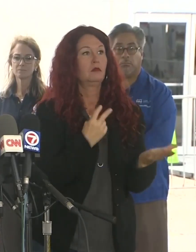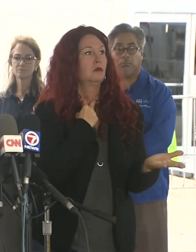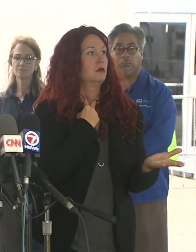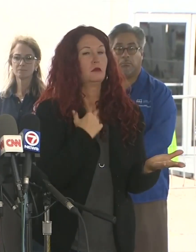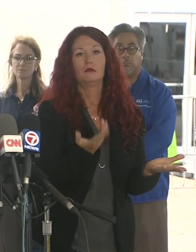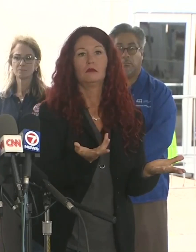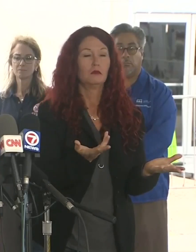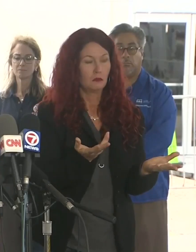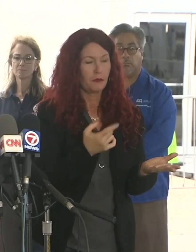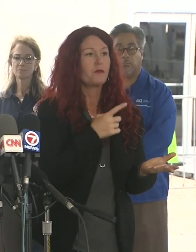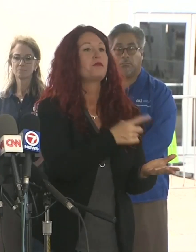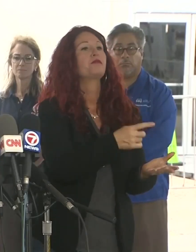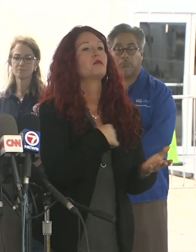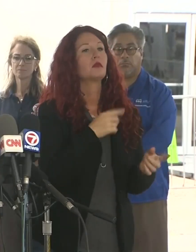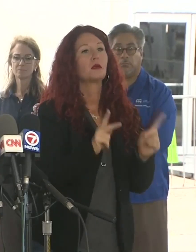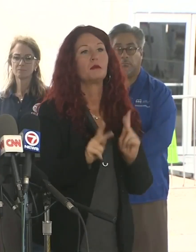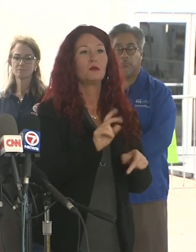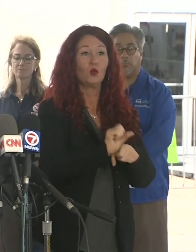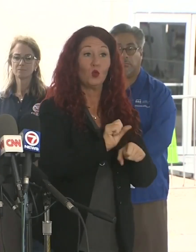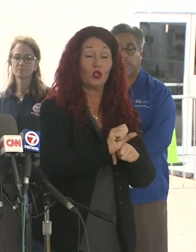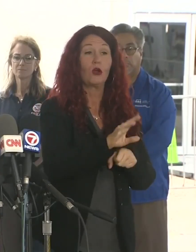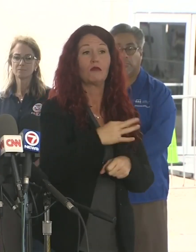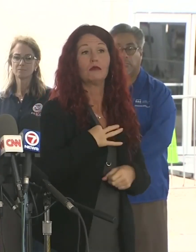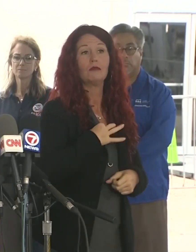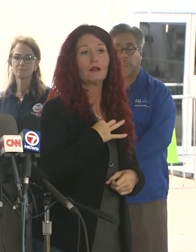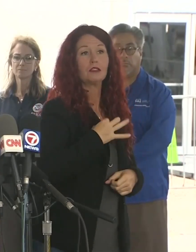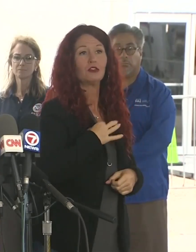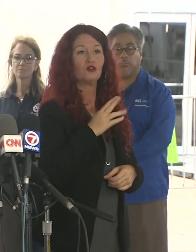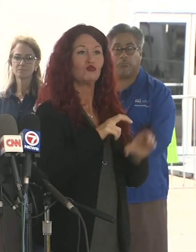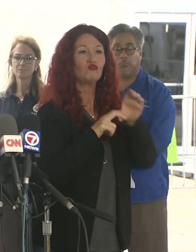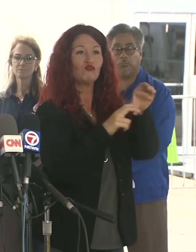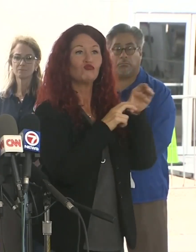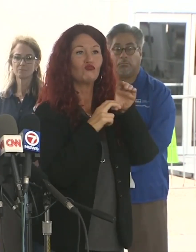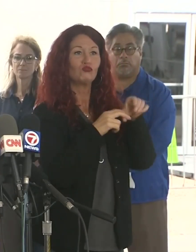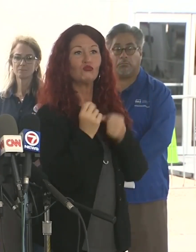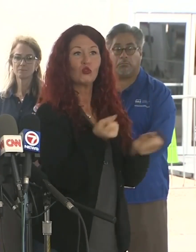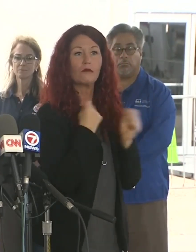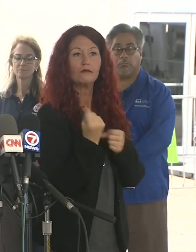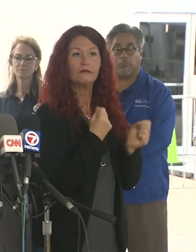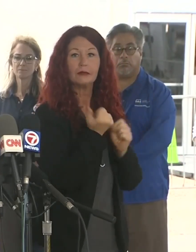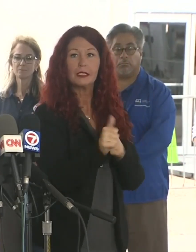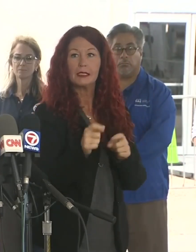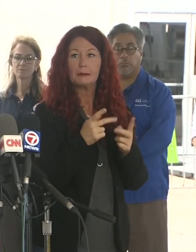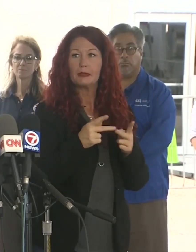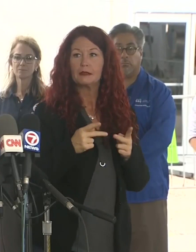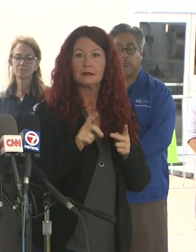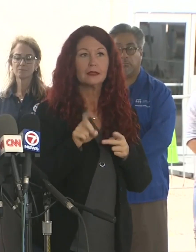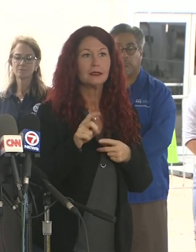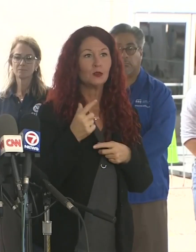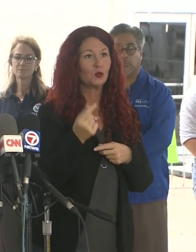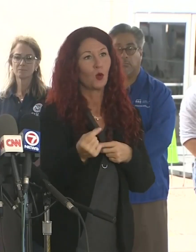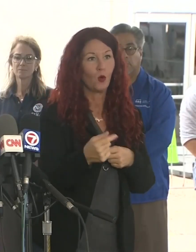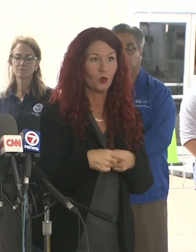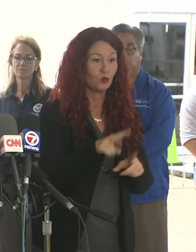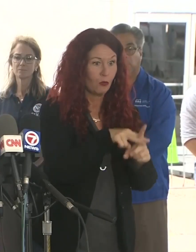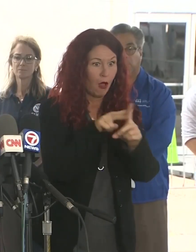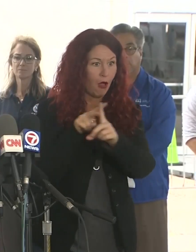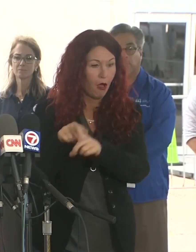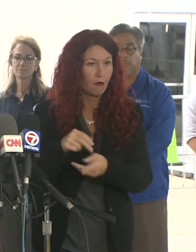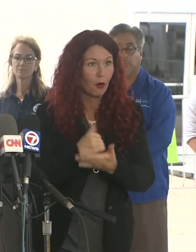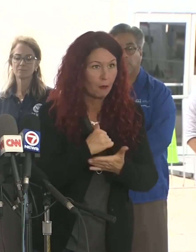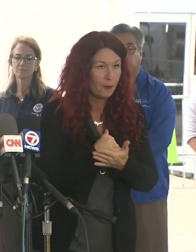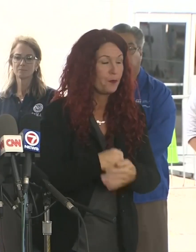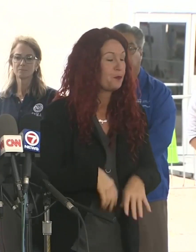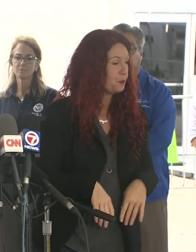voter registration cards. So, I want to stress again how very grateful we are for all of this